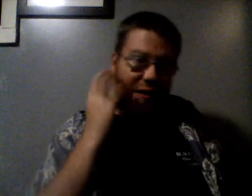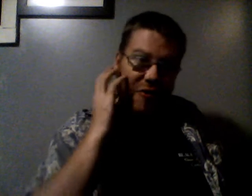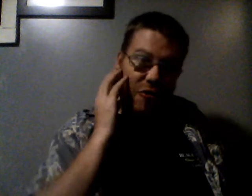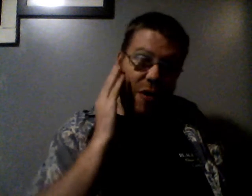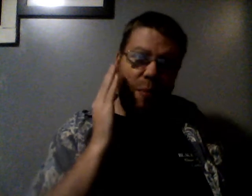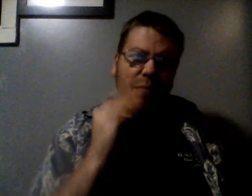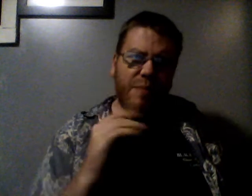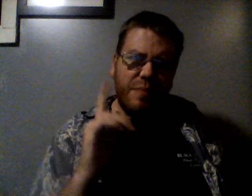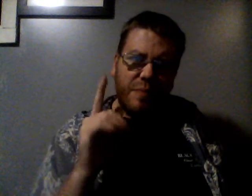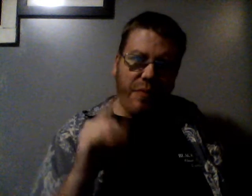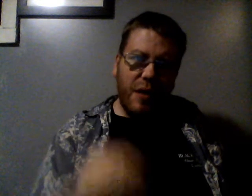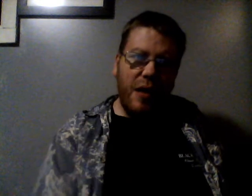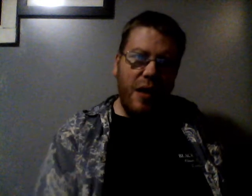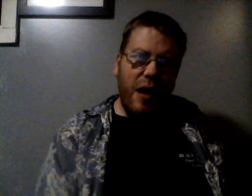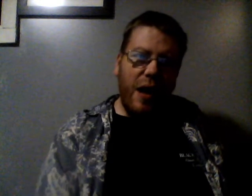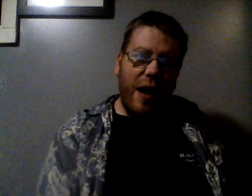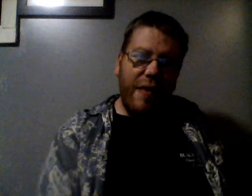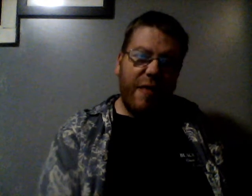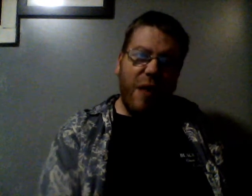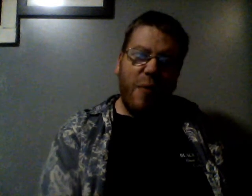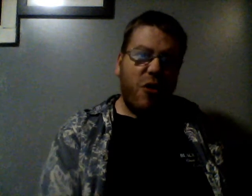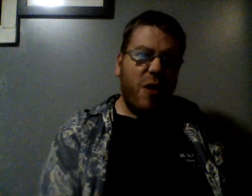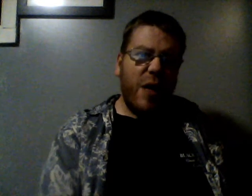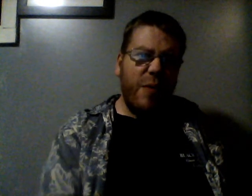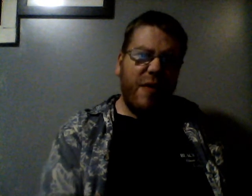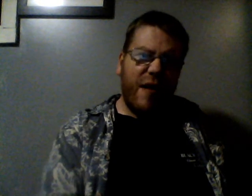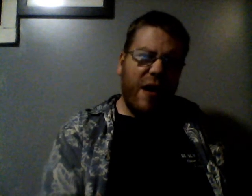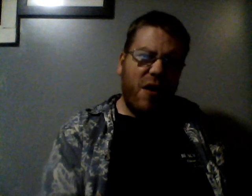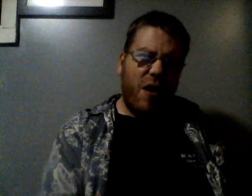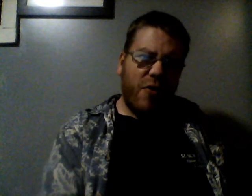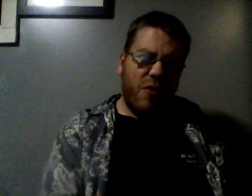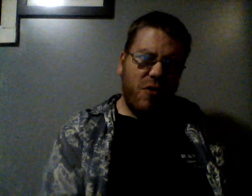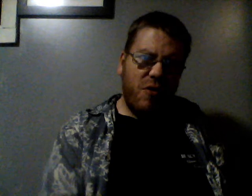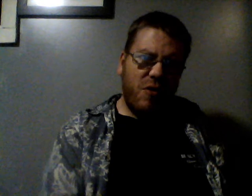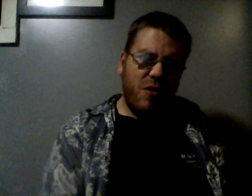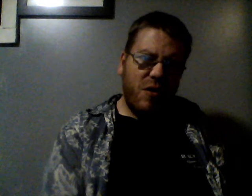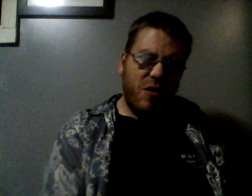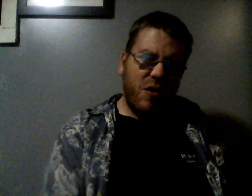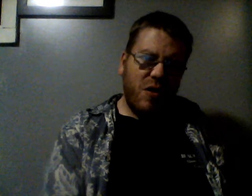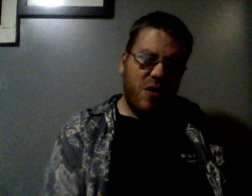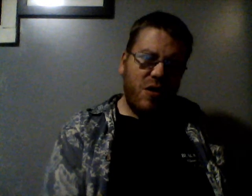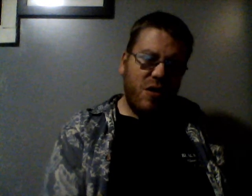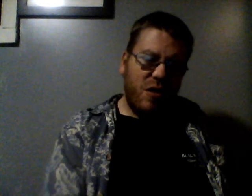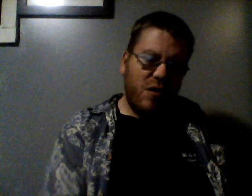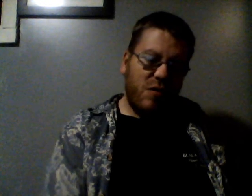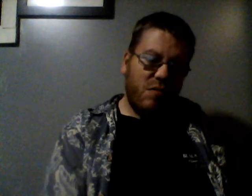and trim. And this is Mel Bouchon-Beatman signing off. video in see see What? Let's all I to